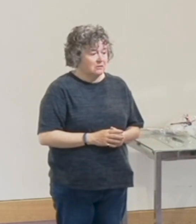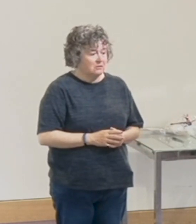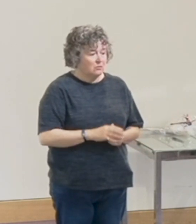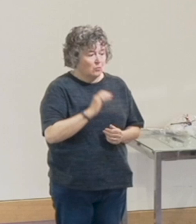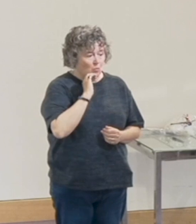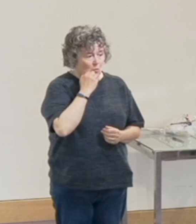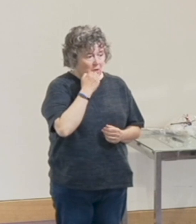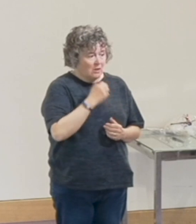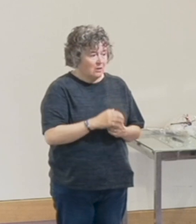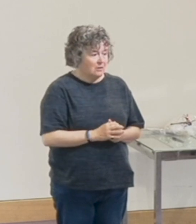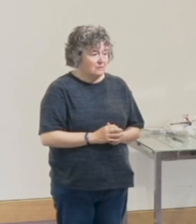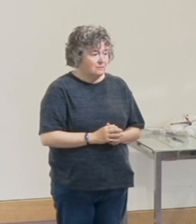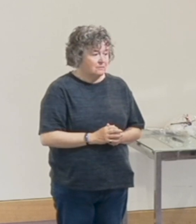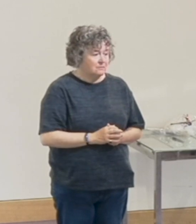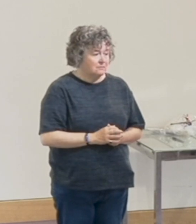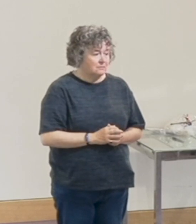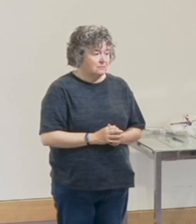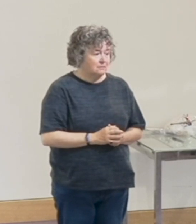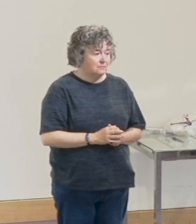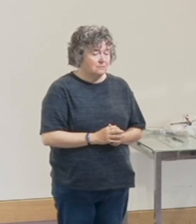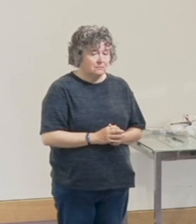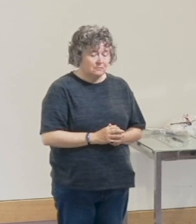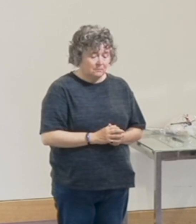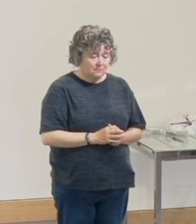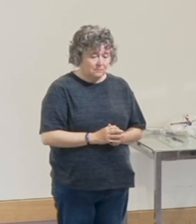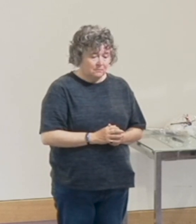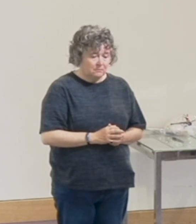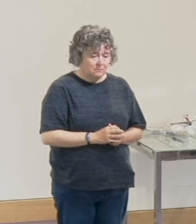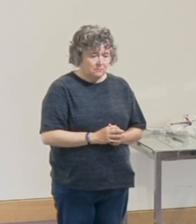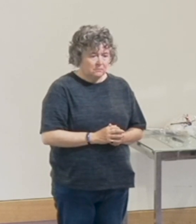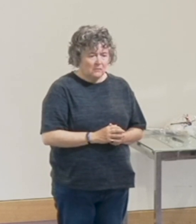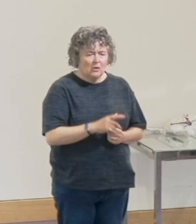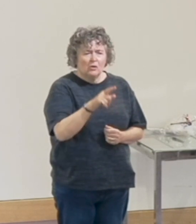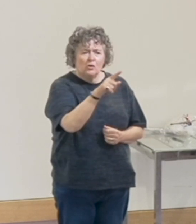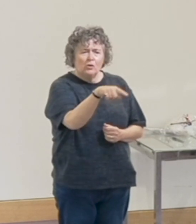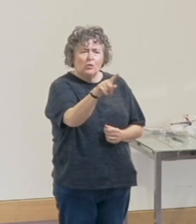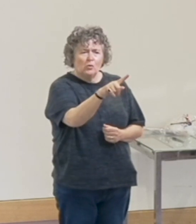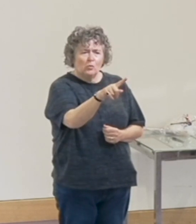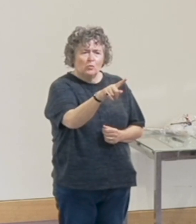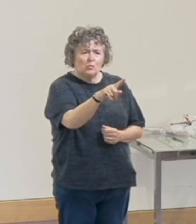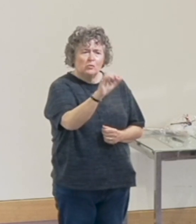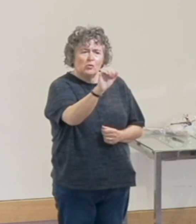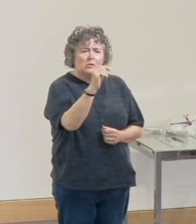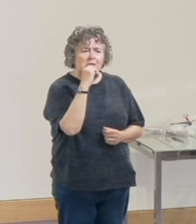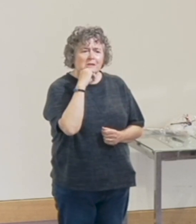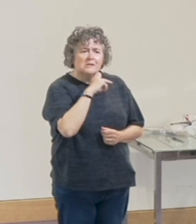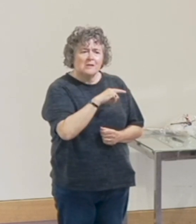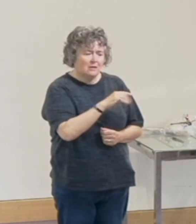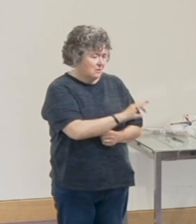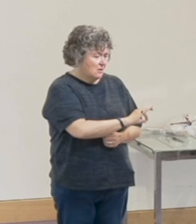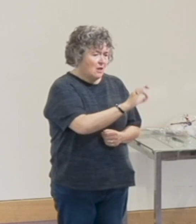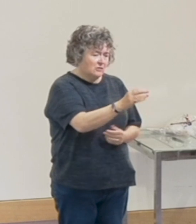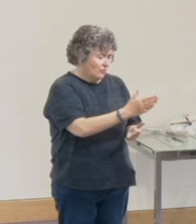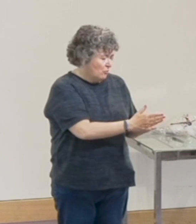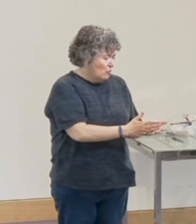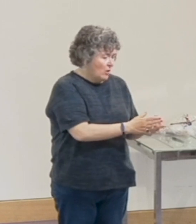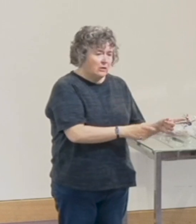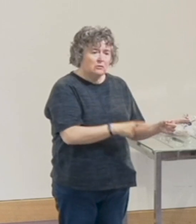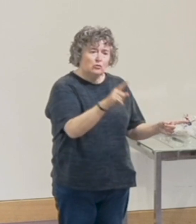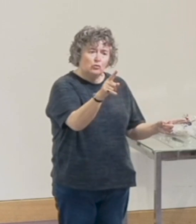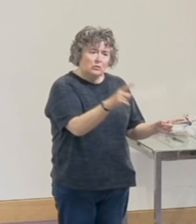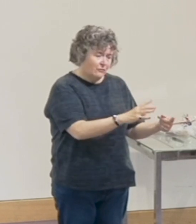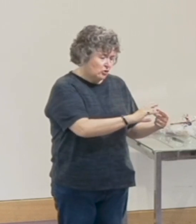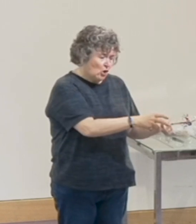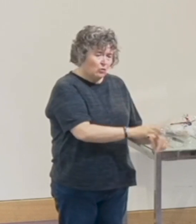last week. Goes on to say, which of you, if his son asks for bread, will give him a